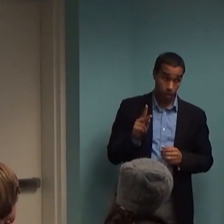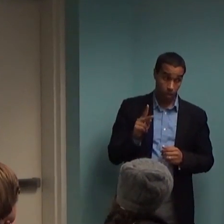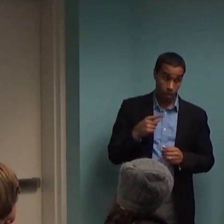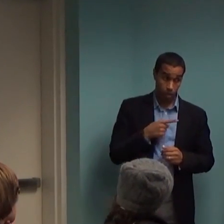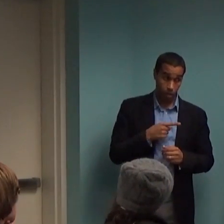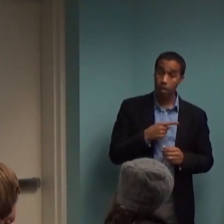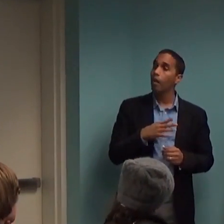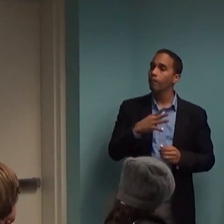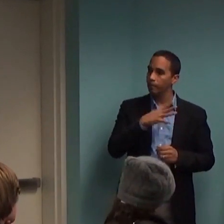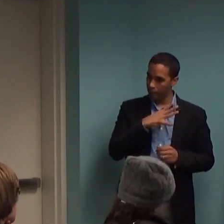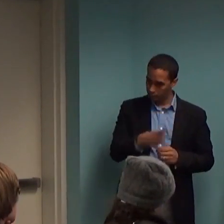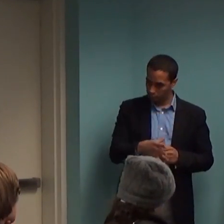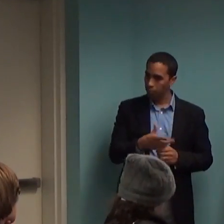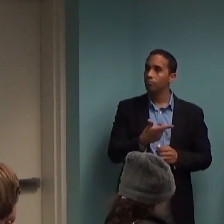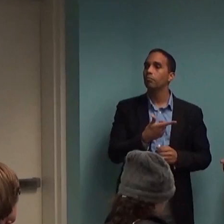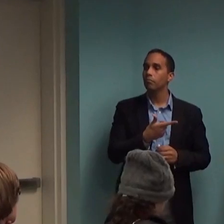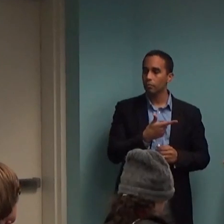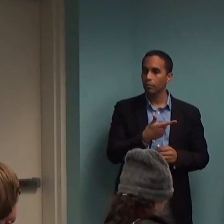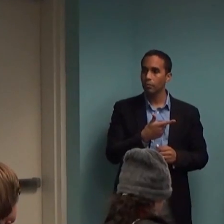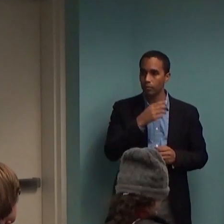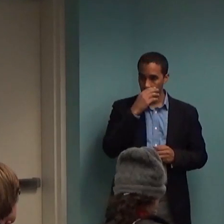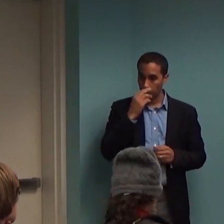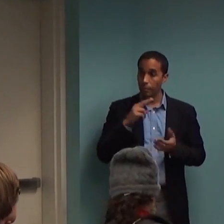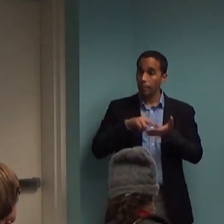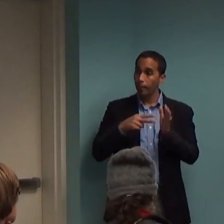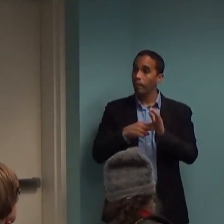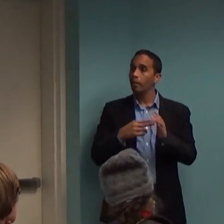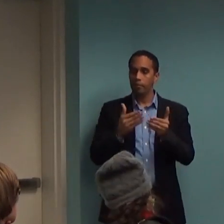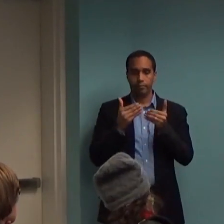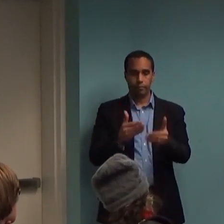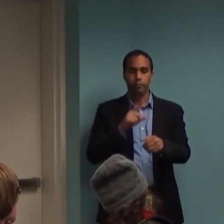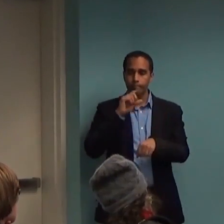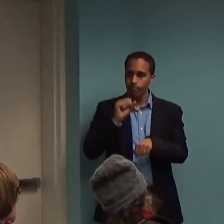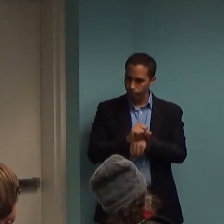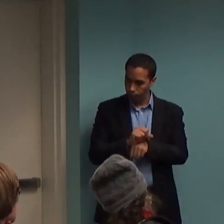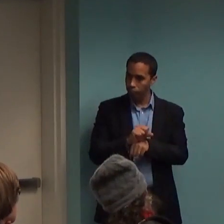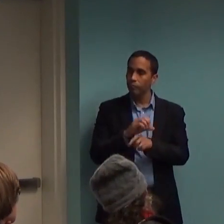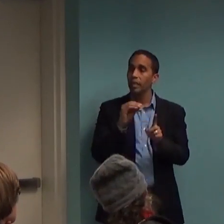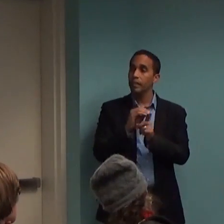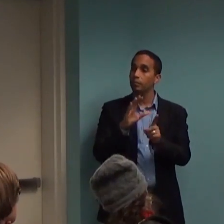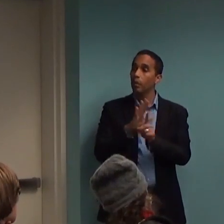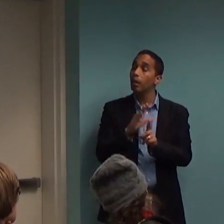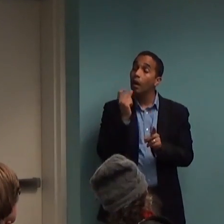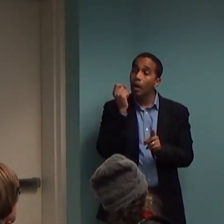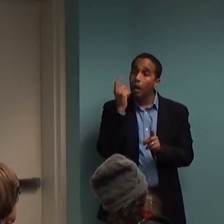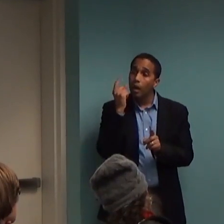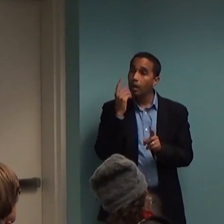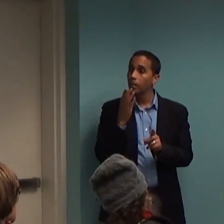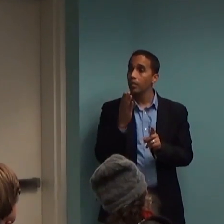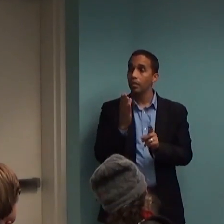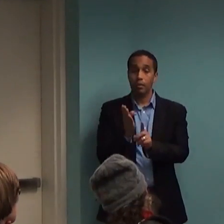with it. And then, that allowed us to do exposure. Now, the prior person that this individual was seeing